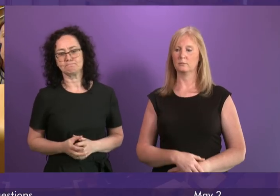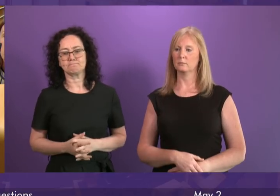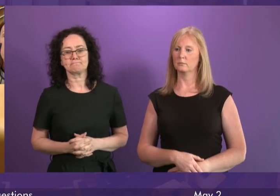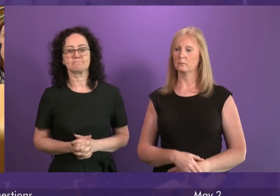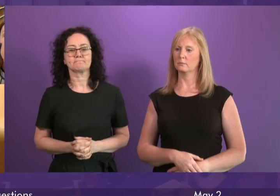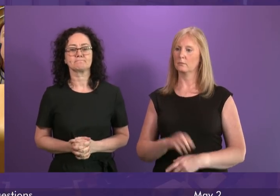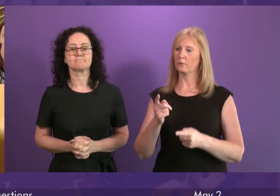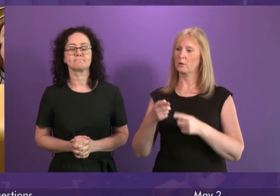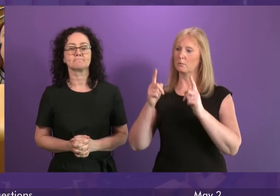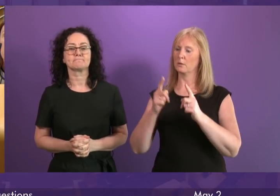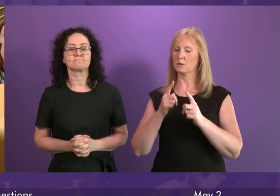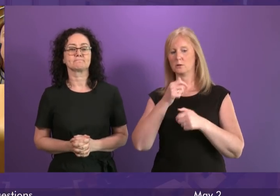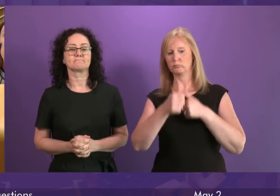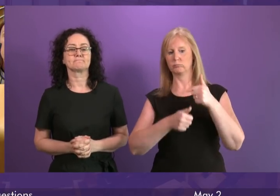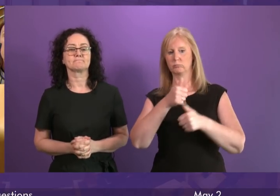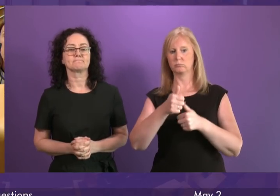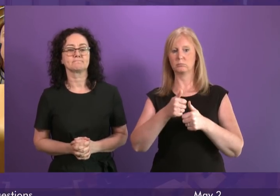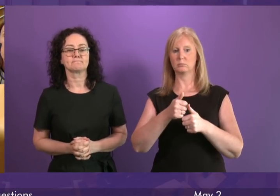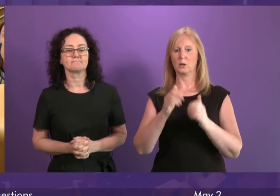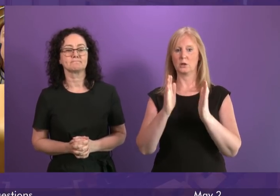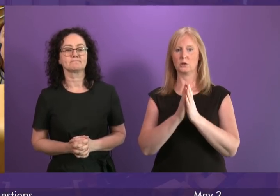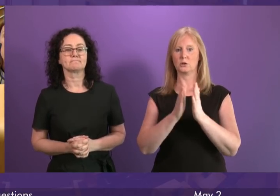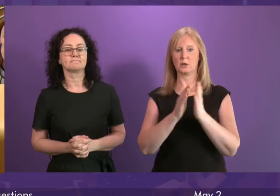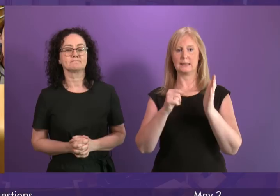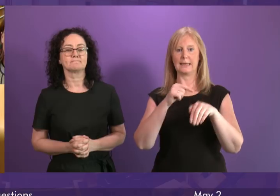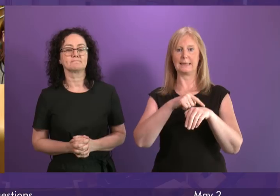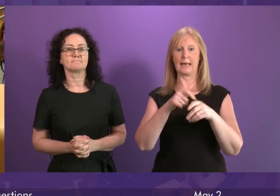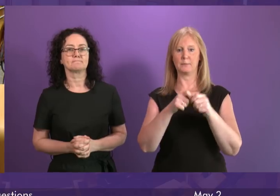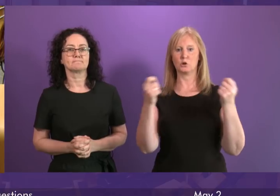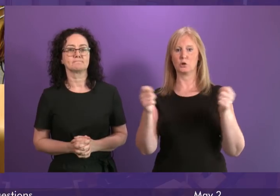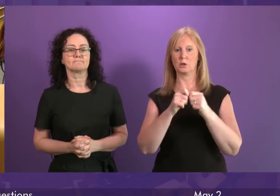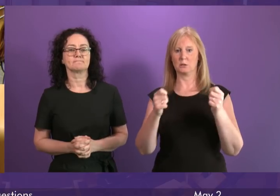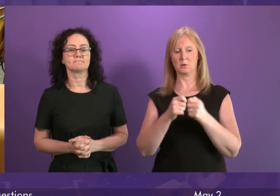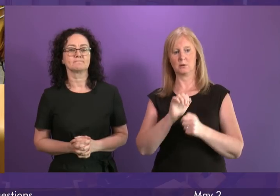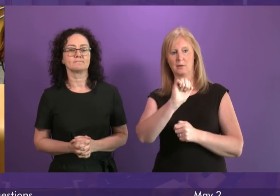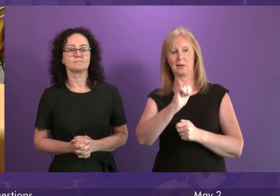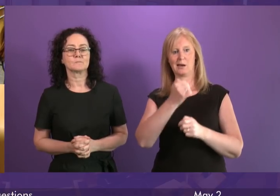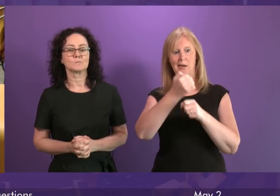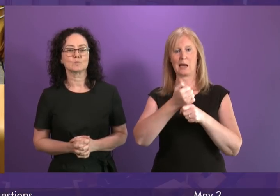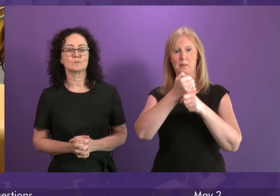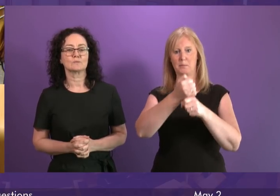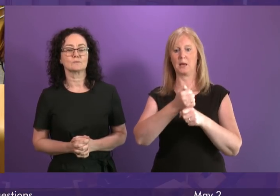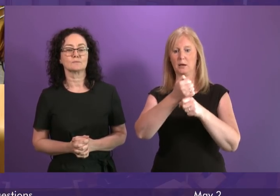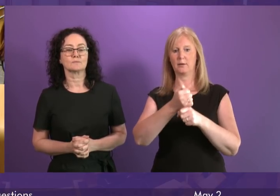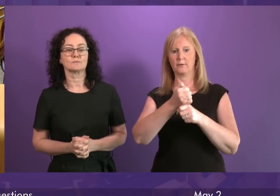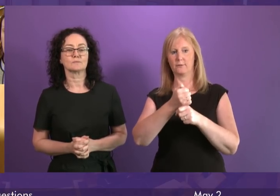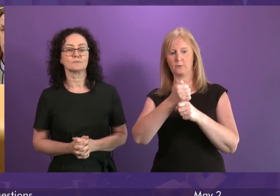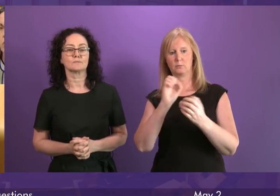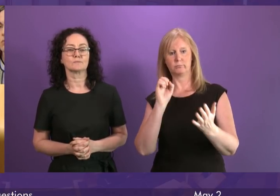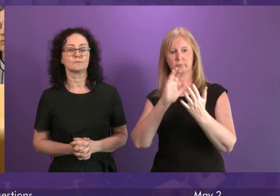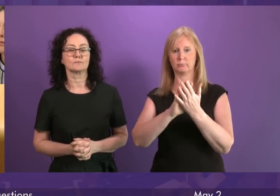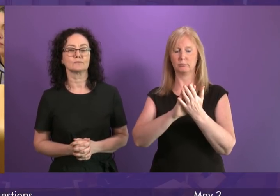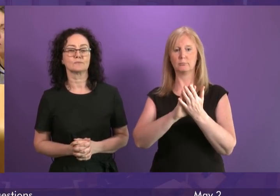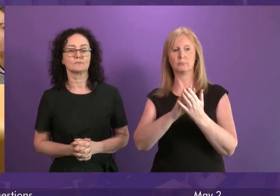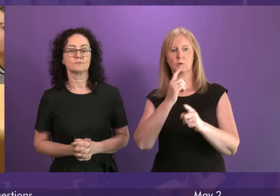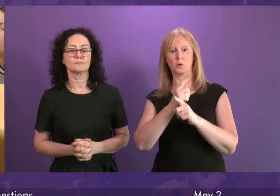Minister join with me in congratulating the Sunday Times for their first class campaign highlighting the marked spiral prescriptions for opiates and the serious